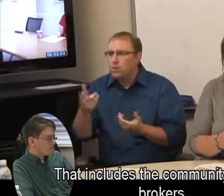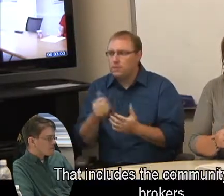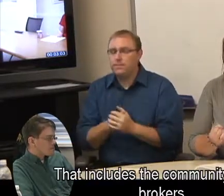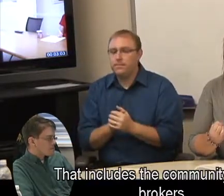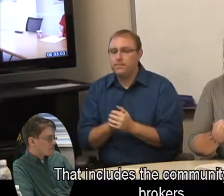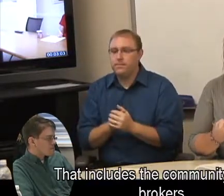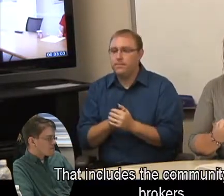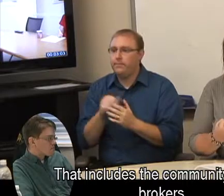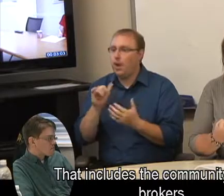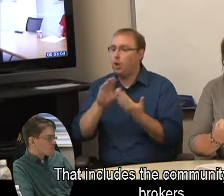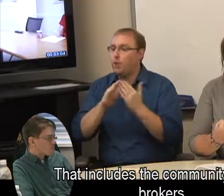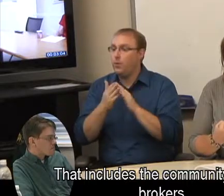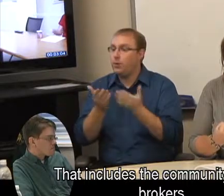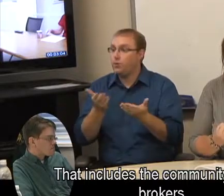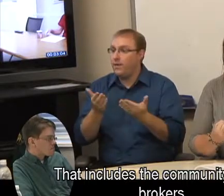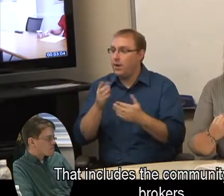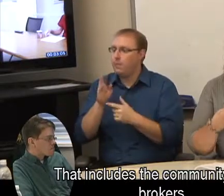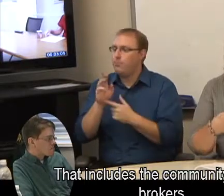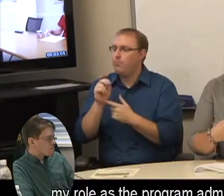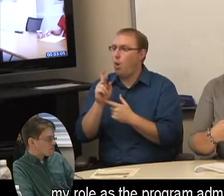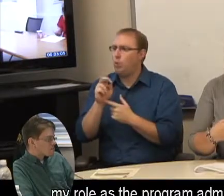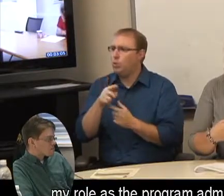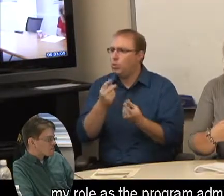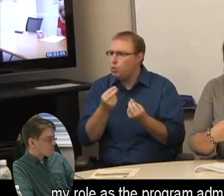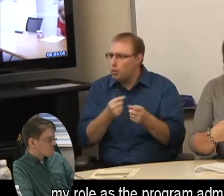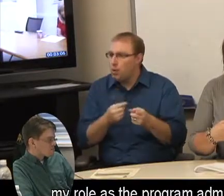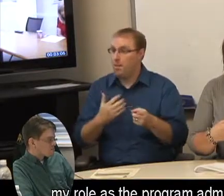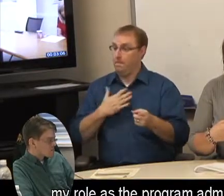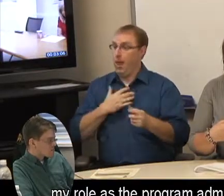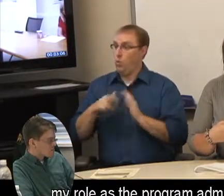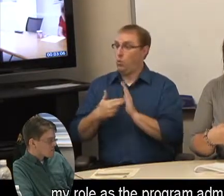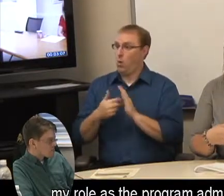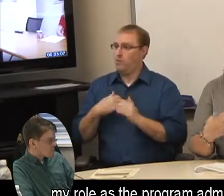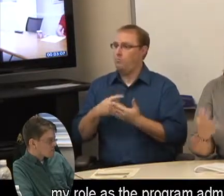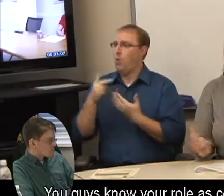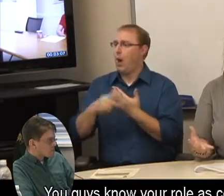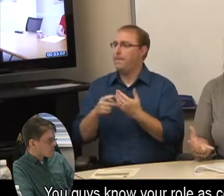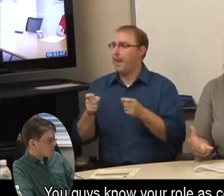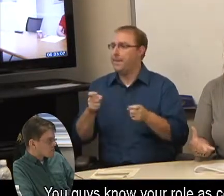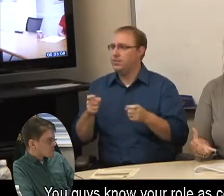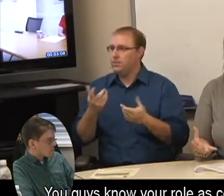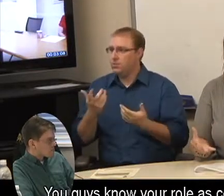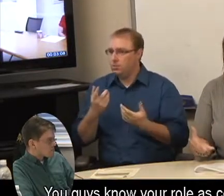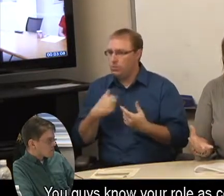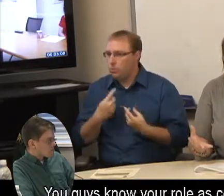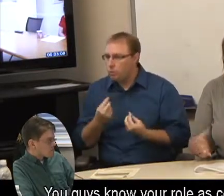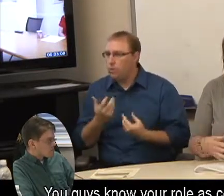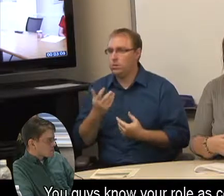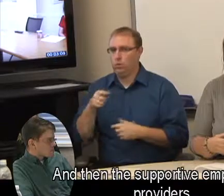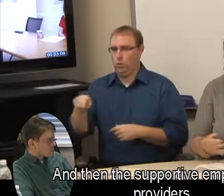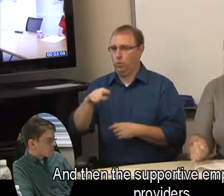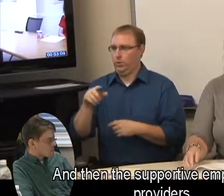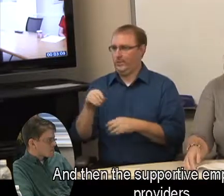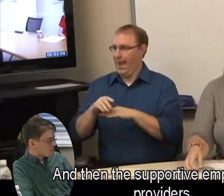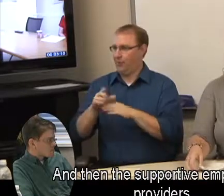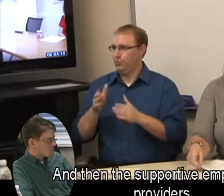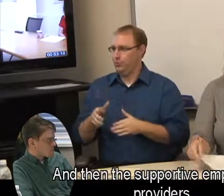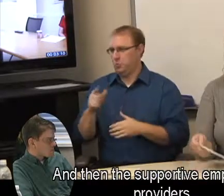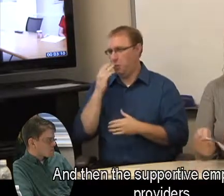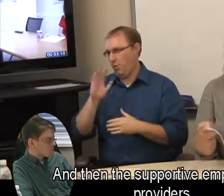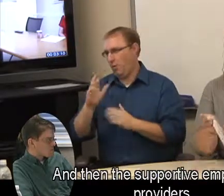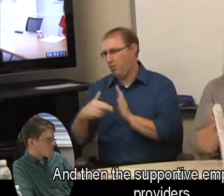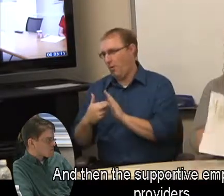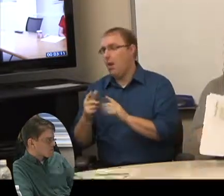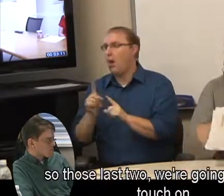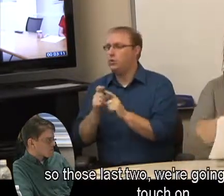That includes the community service brokers. My role as the program administrator. You guys know your role as counselors. And then the supported